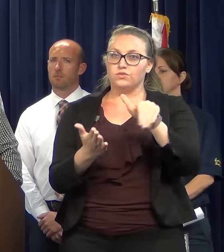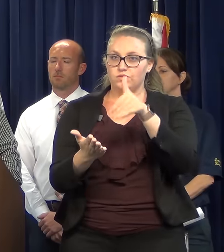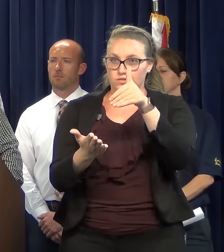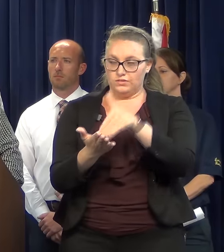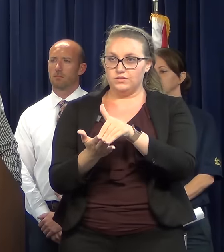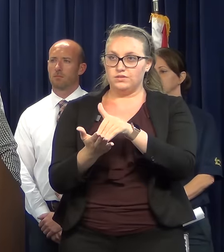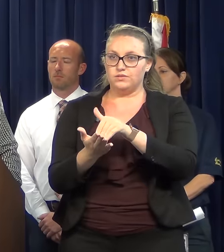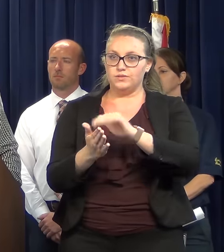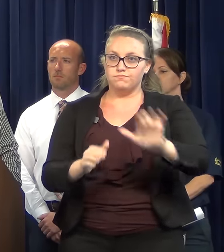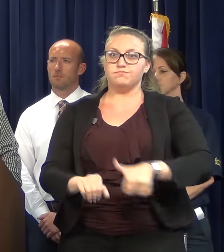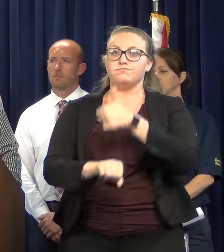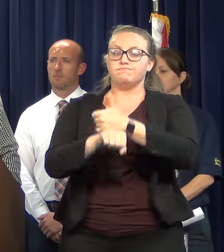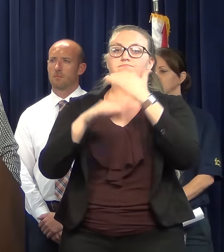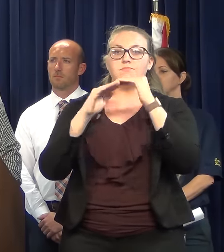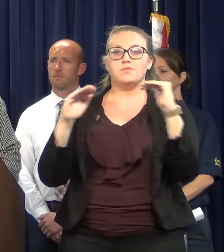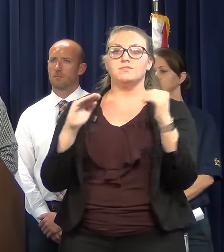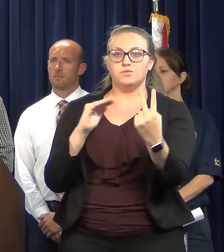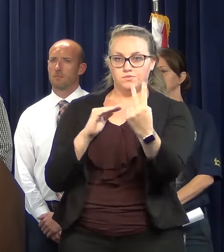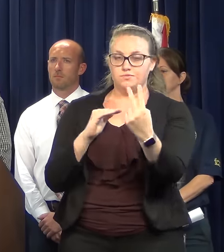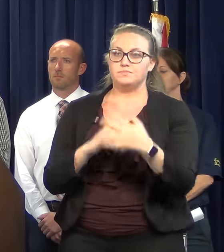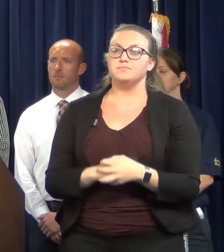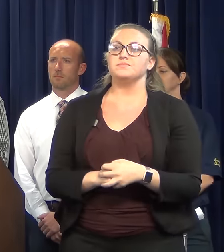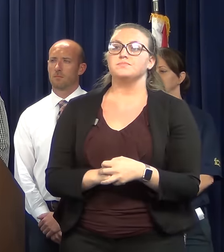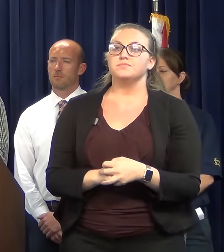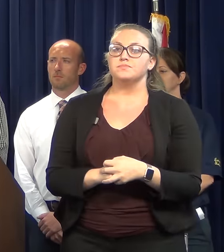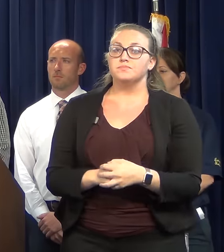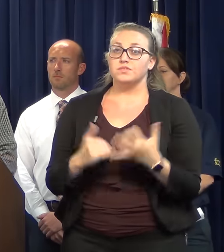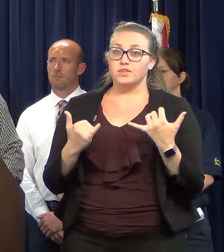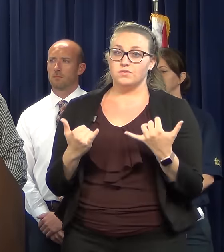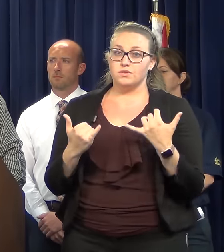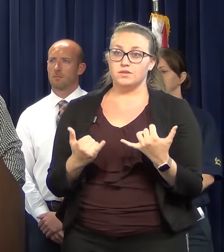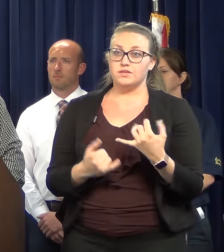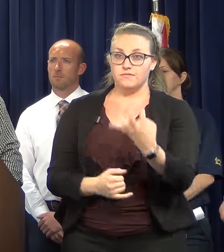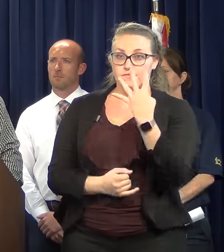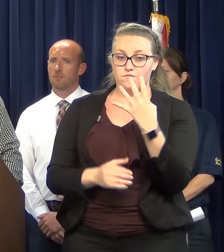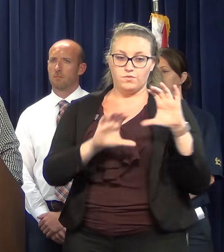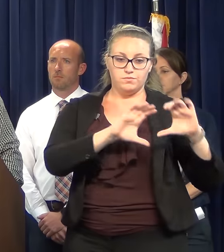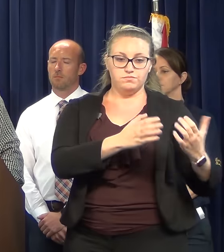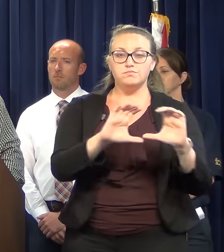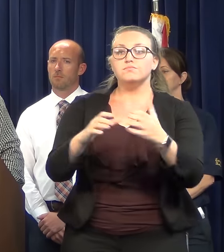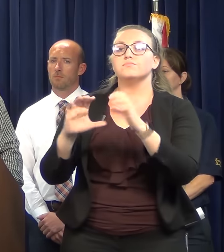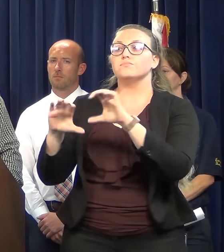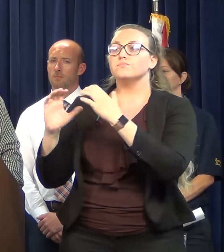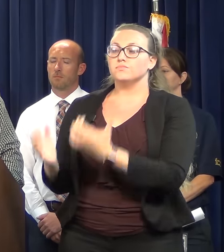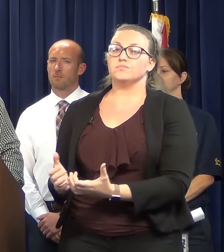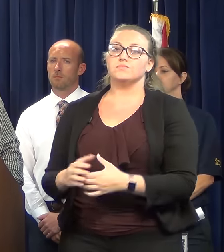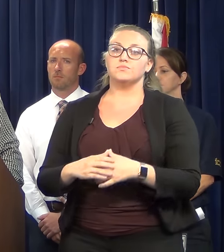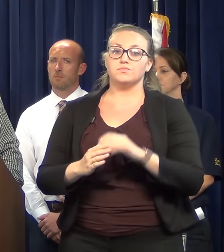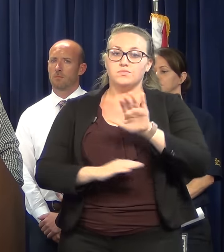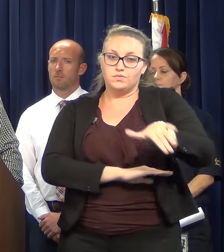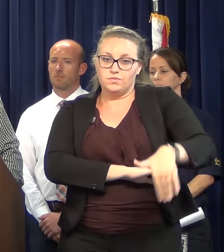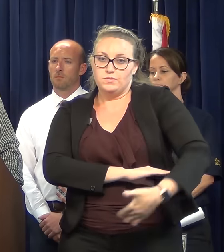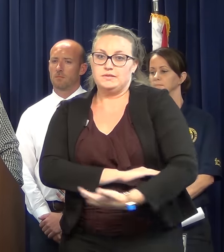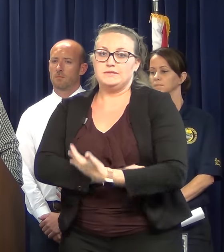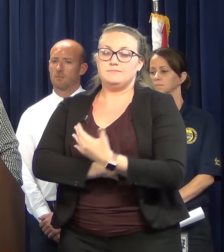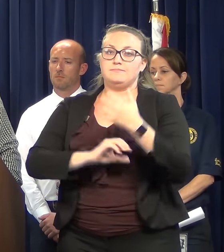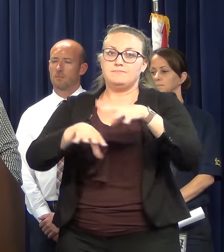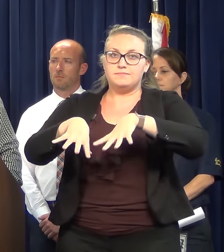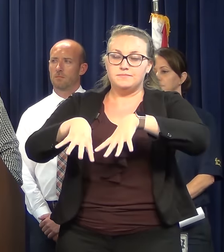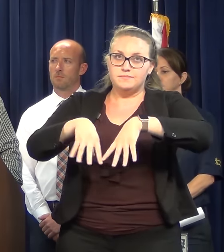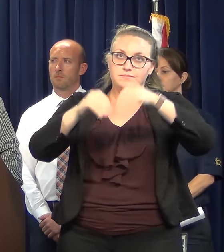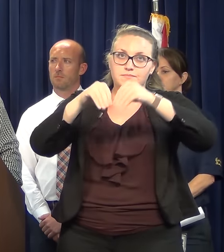Operational Emergency Level 2. We currently have four crews working on outages throughout the night or until the winds get too high.